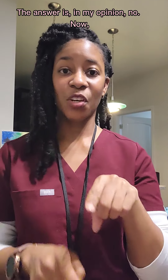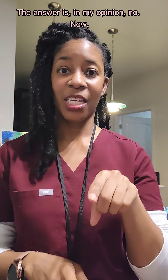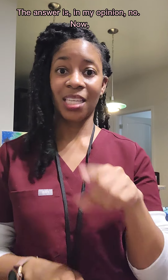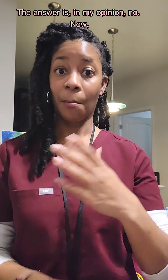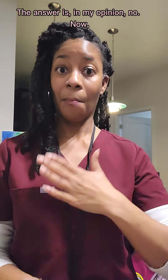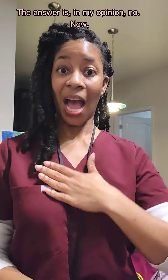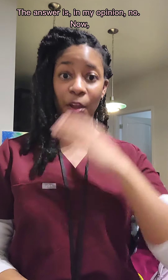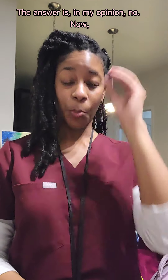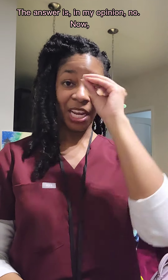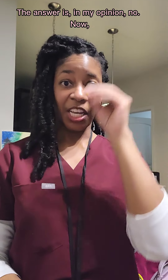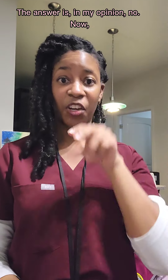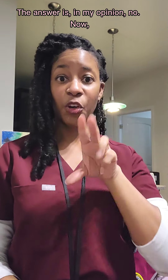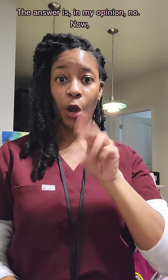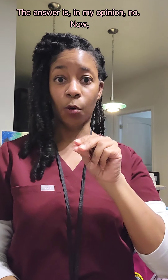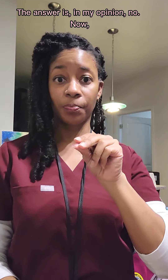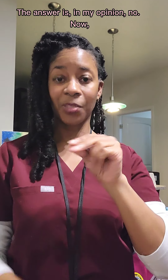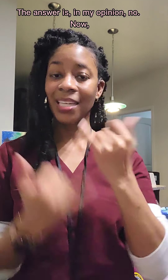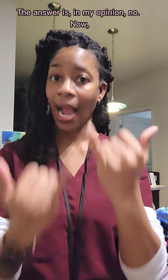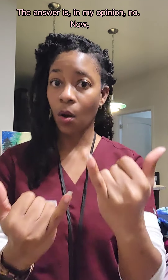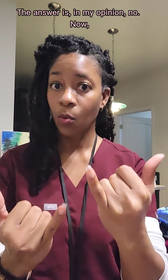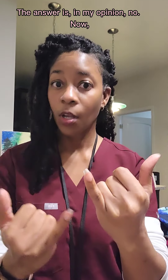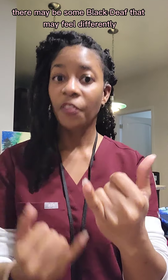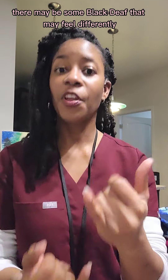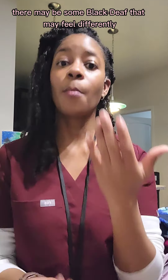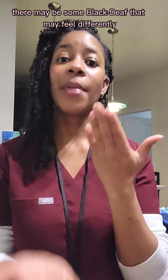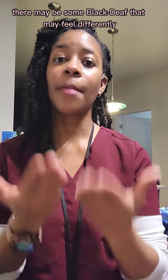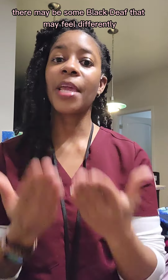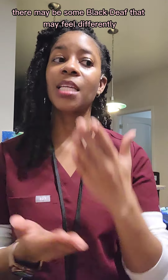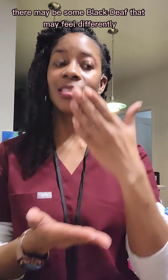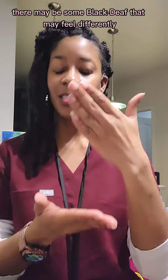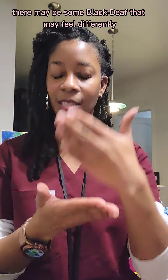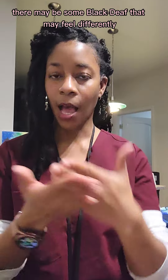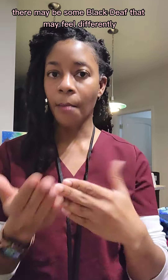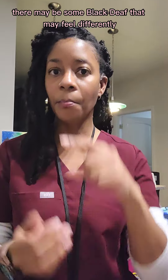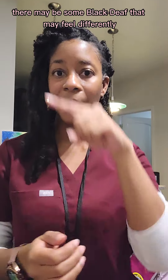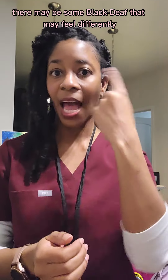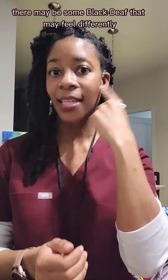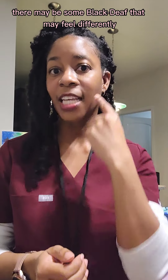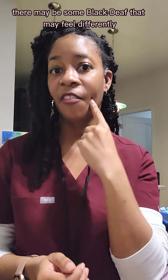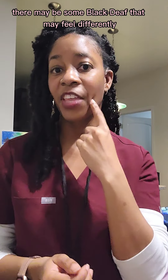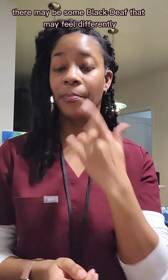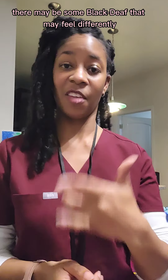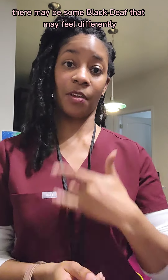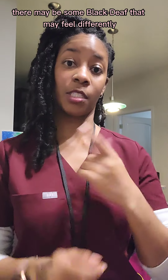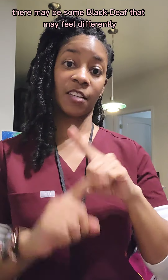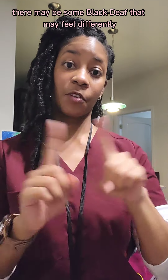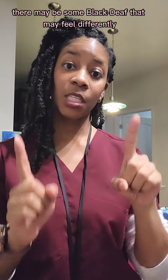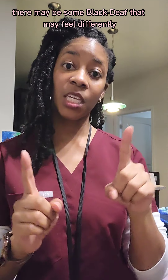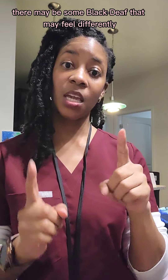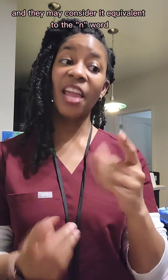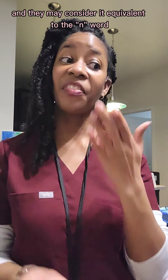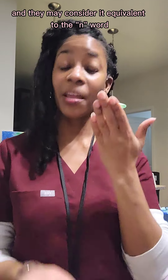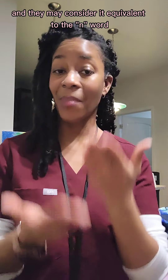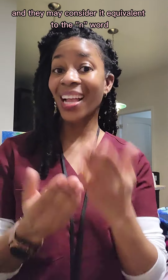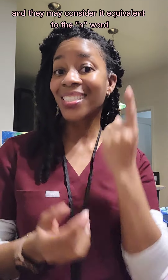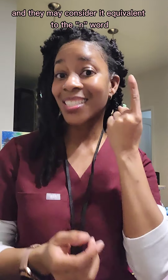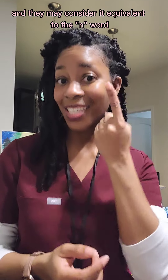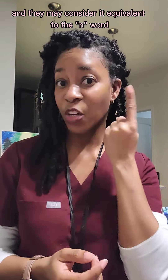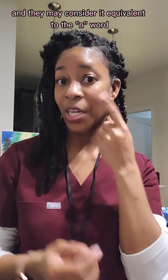is, in my opinion, no. Now, there may be some black deaf that may feel differently and they may consider it